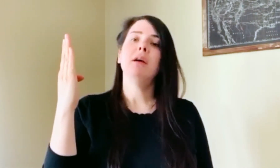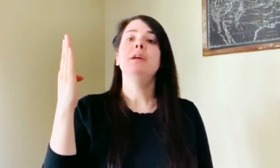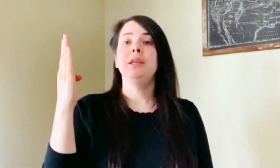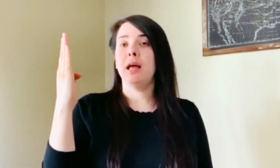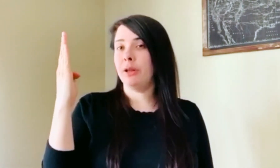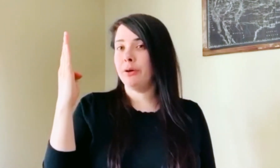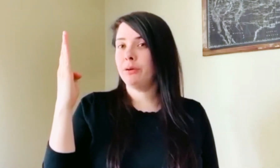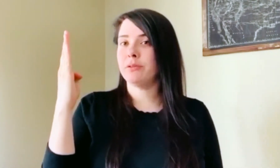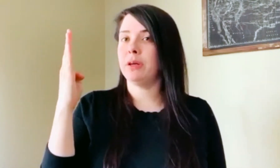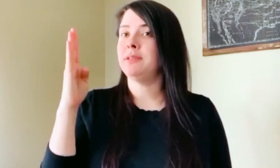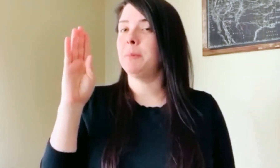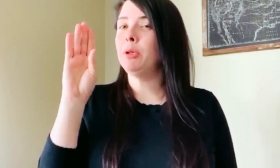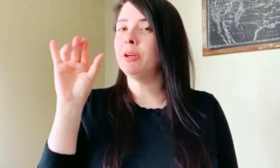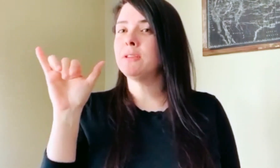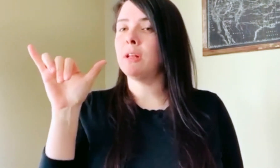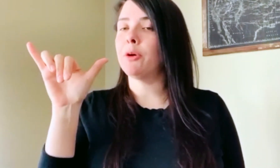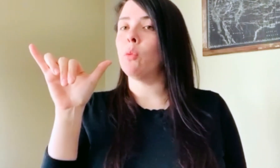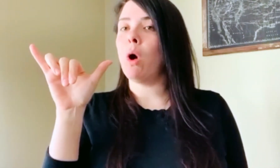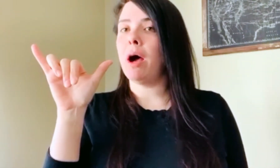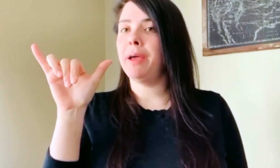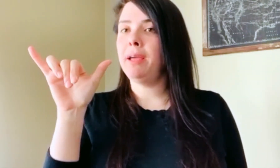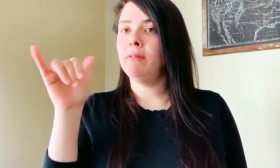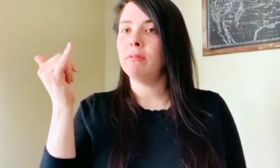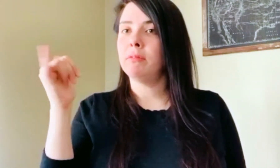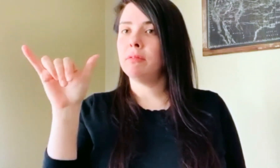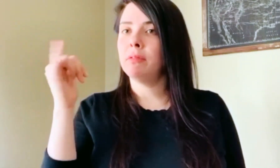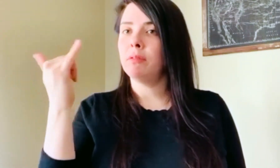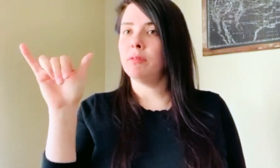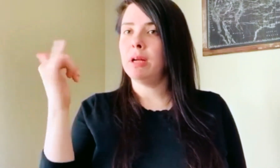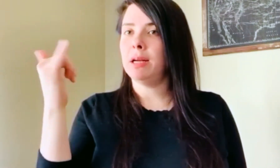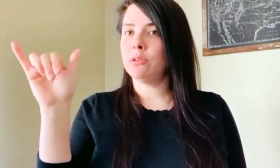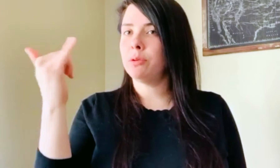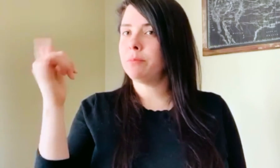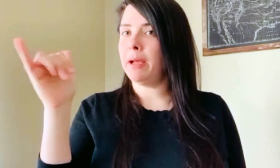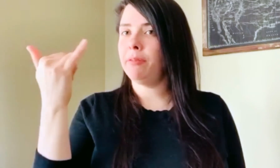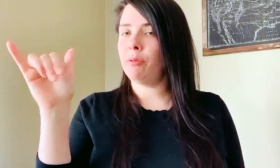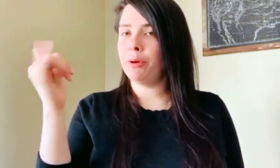Yellow is very similar. It's the letter Y and it twists back and forth.